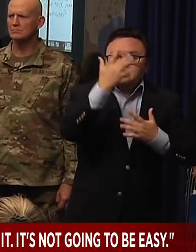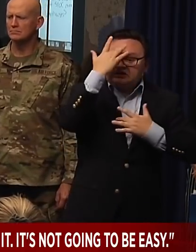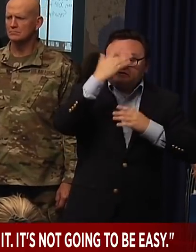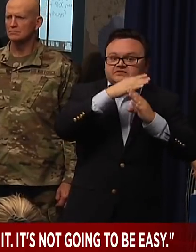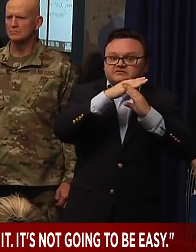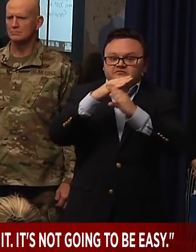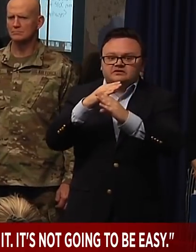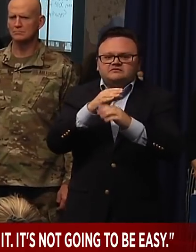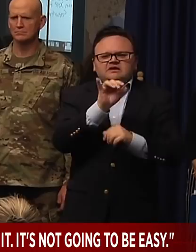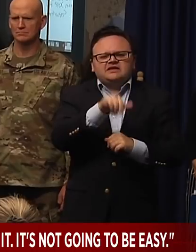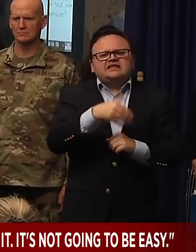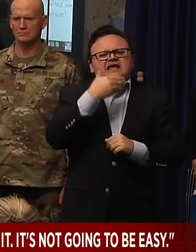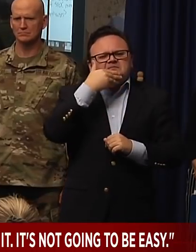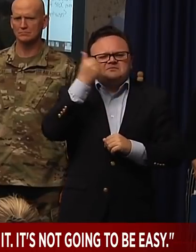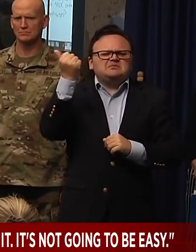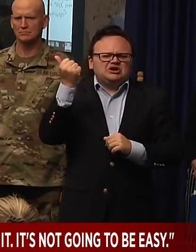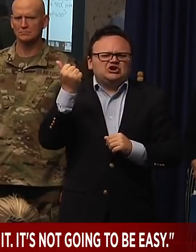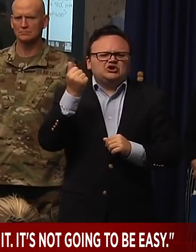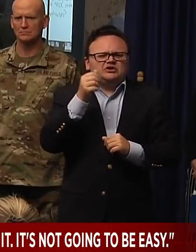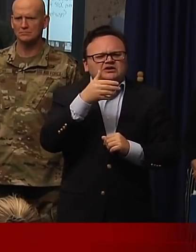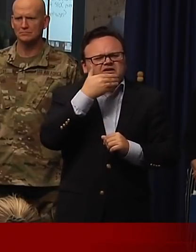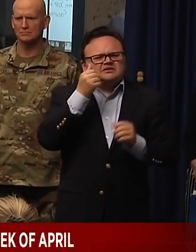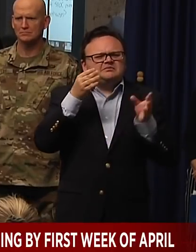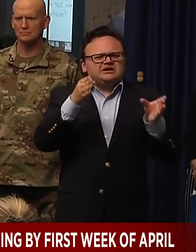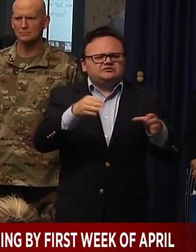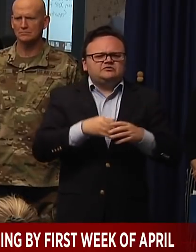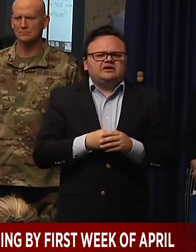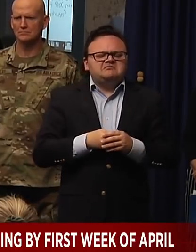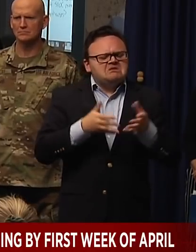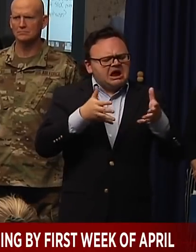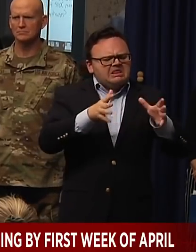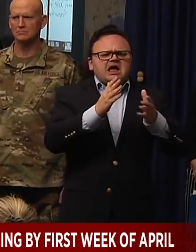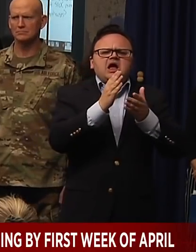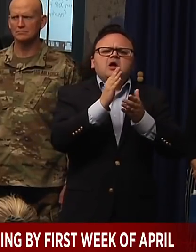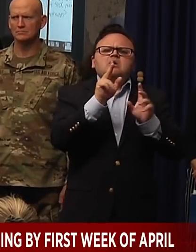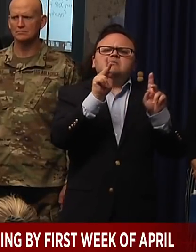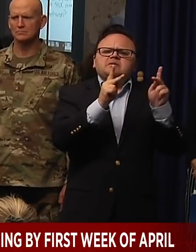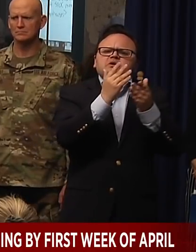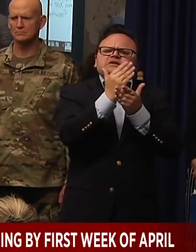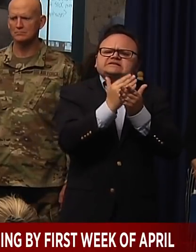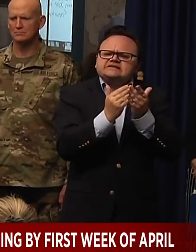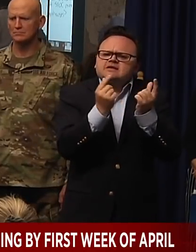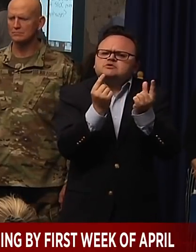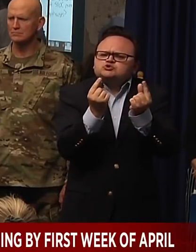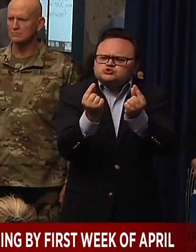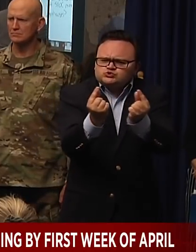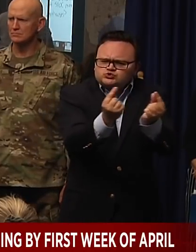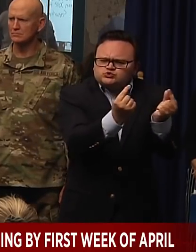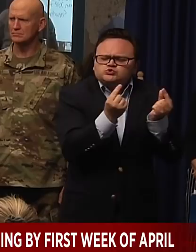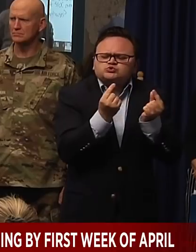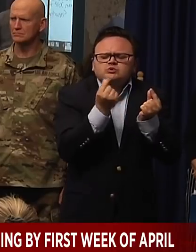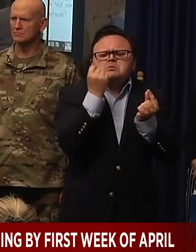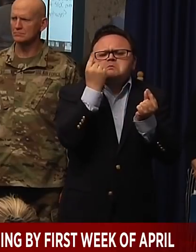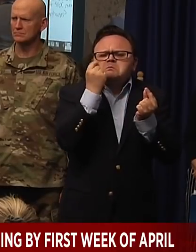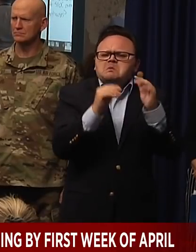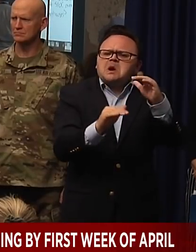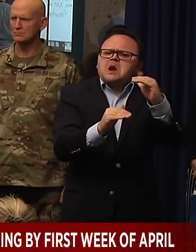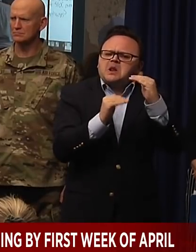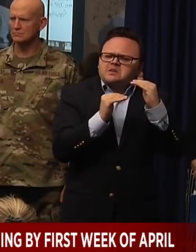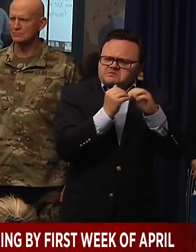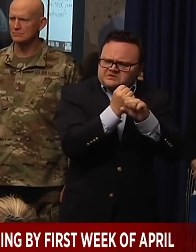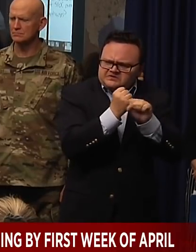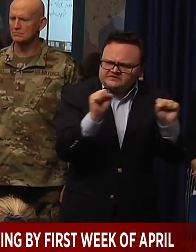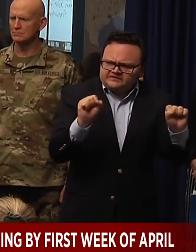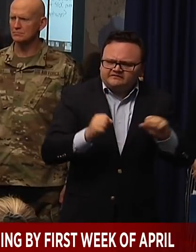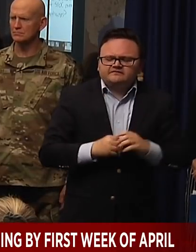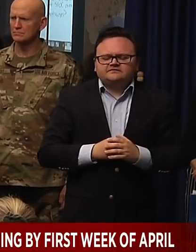model if people have the ability to do some things in a safe way. So that all being said, the more you